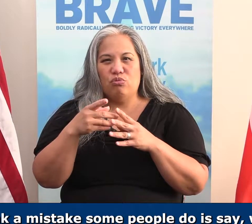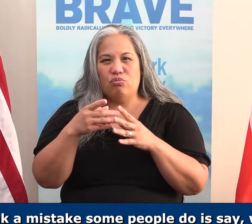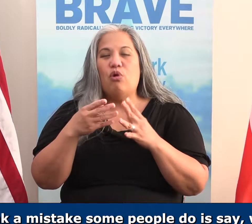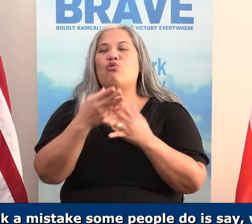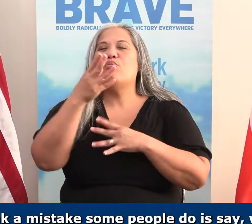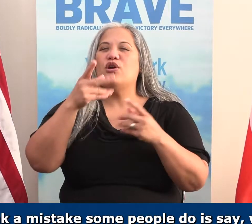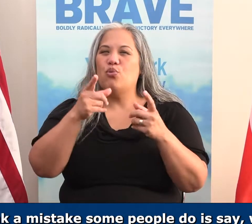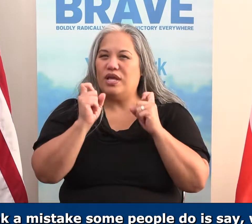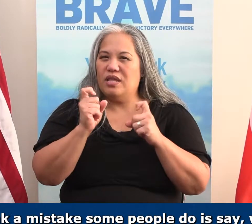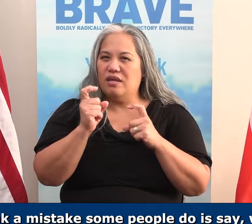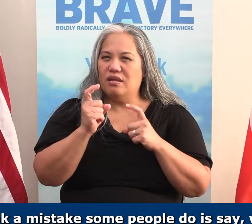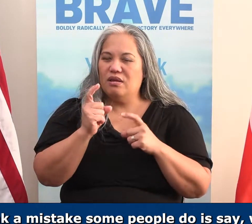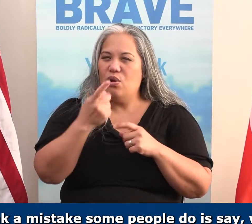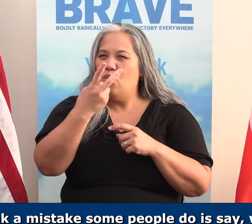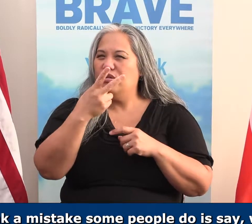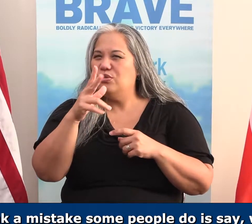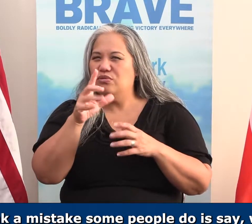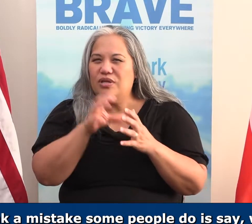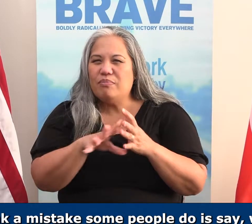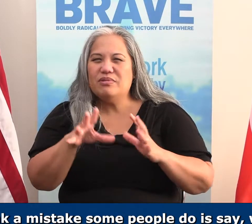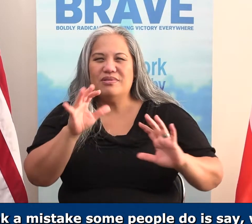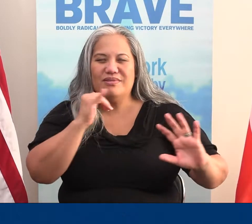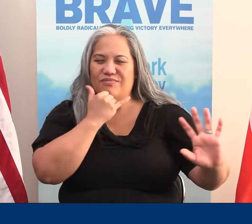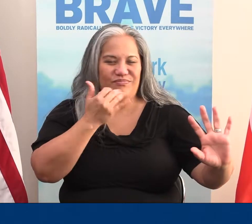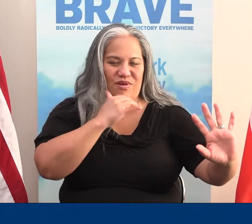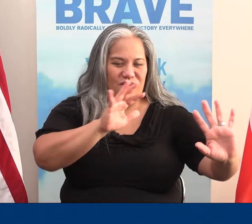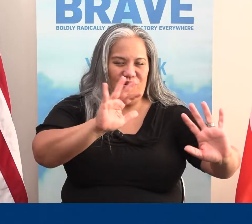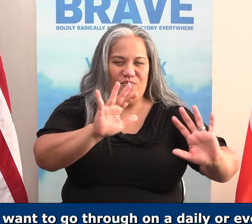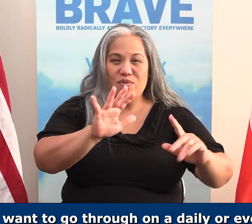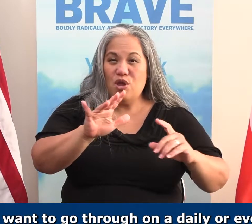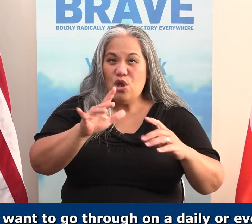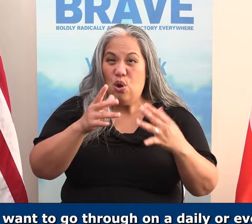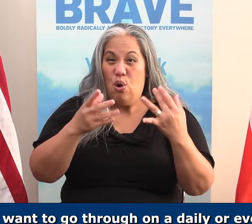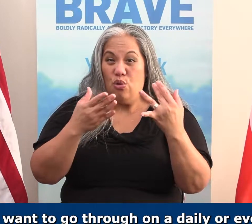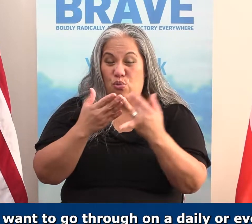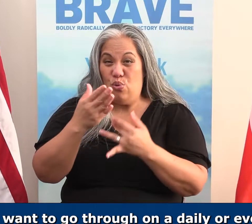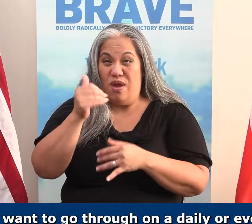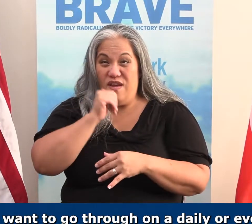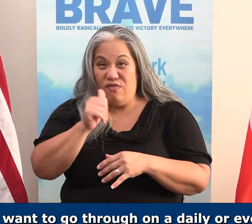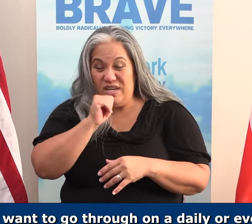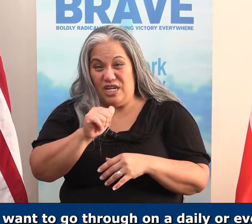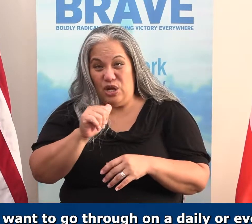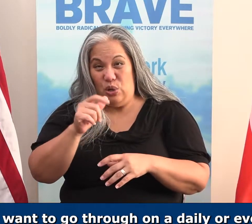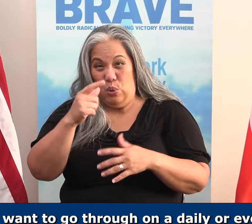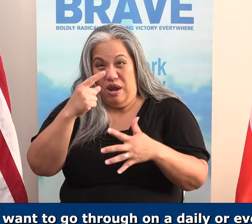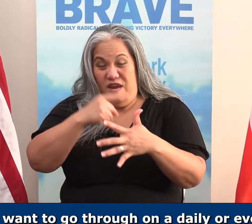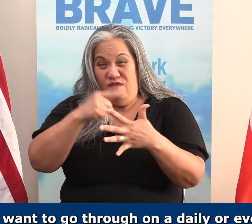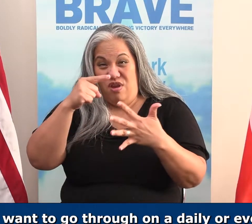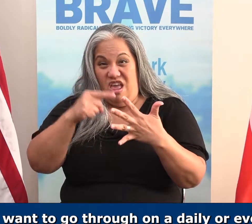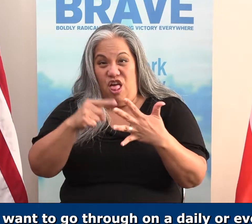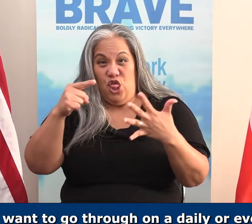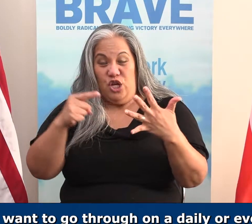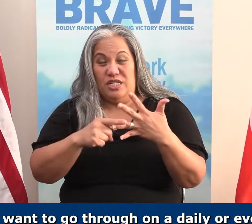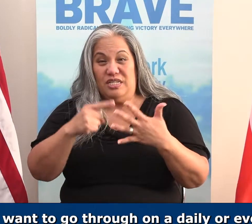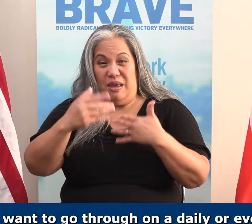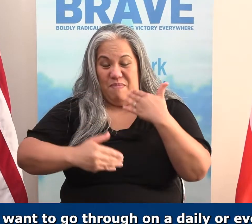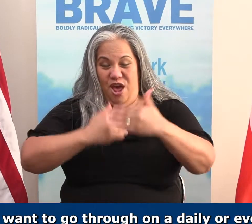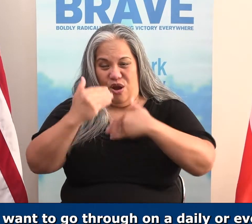some people do is say, well, we'll just go one or two chapters this week. One, two. No, no, no. You want to go through on a daily or every other day pattern. You want to really